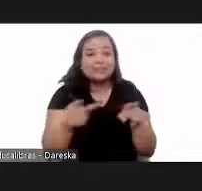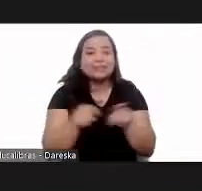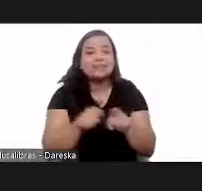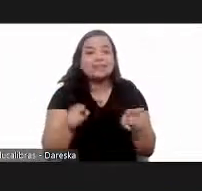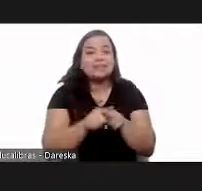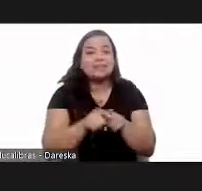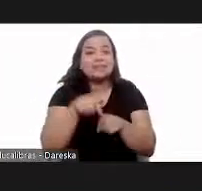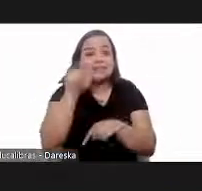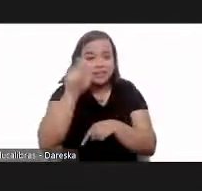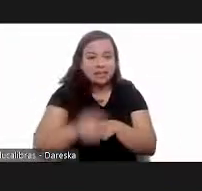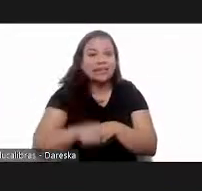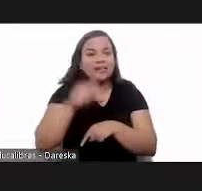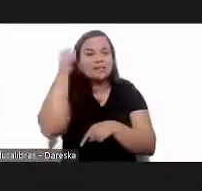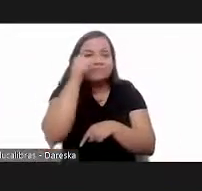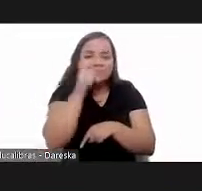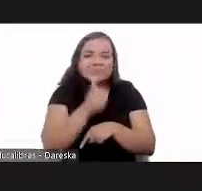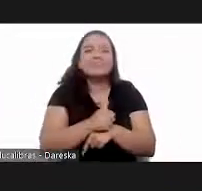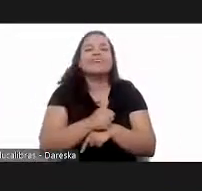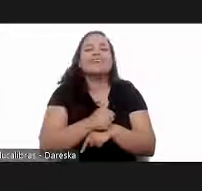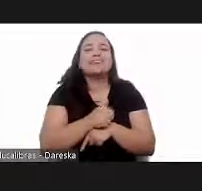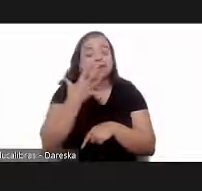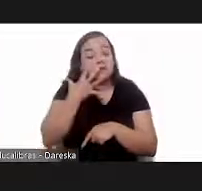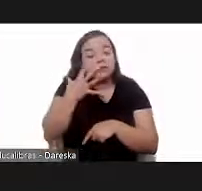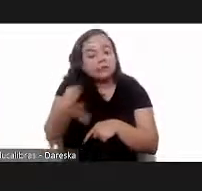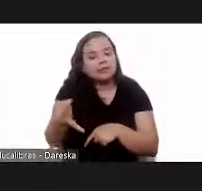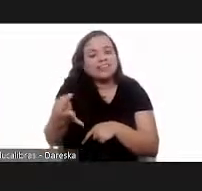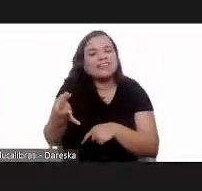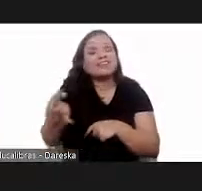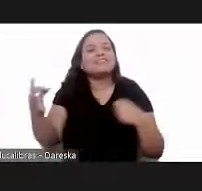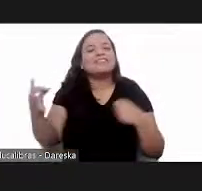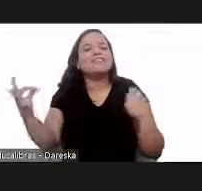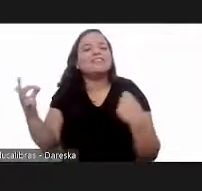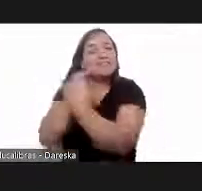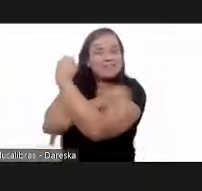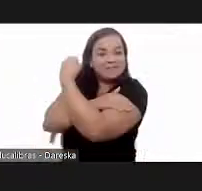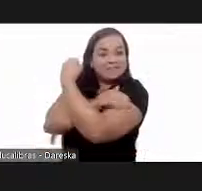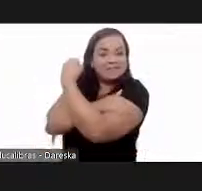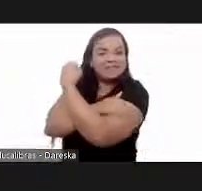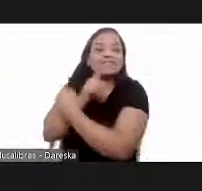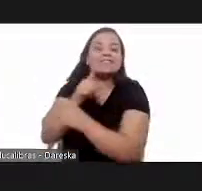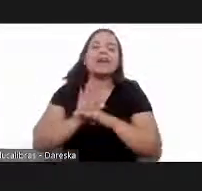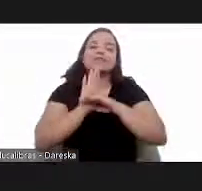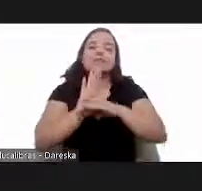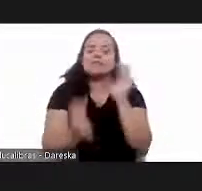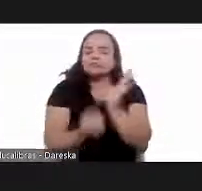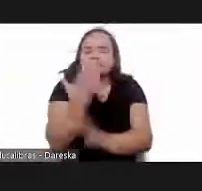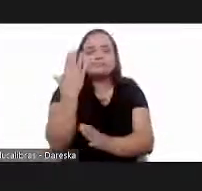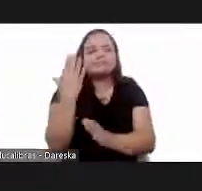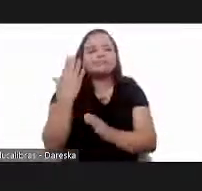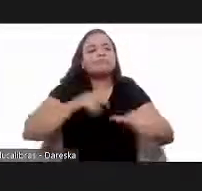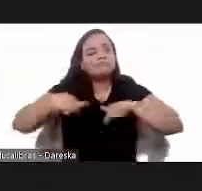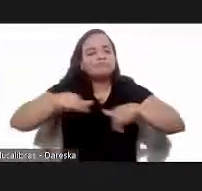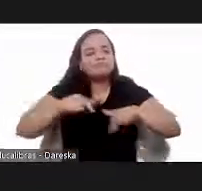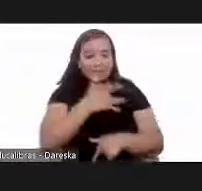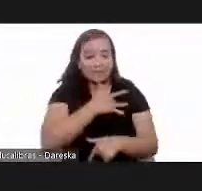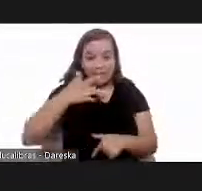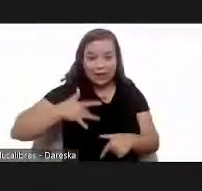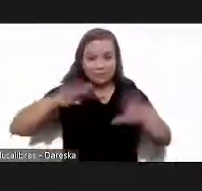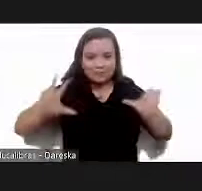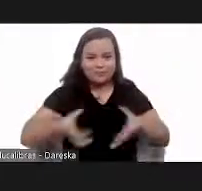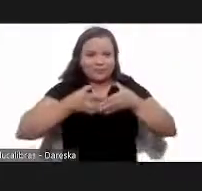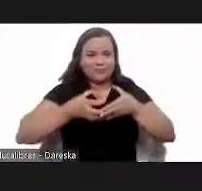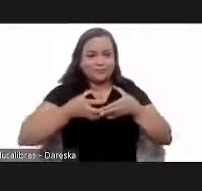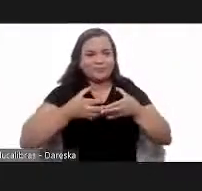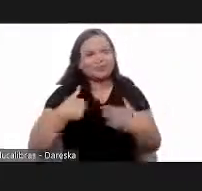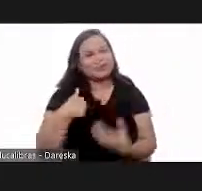has a takes a feminist perspective with collective health building collective health what i like a